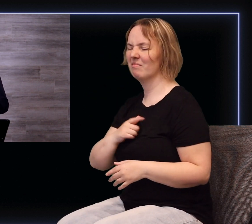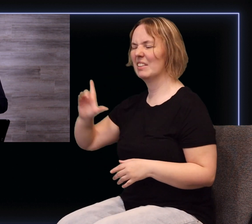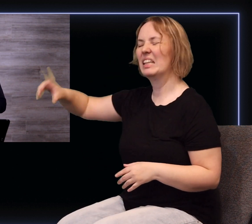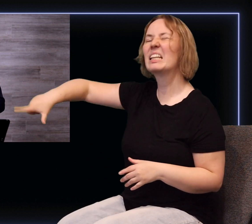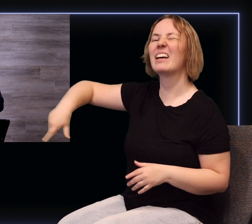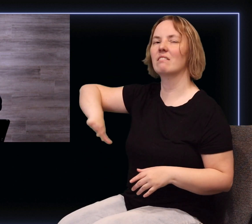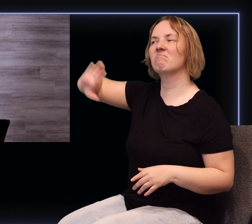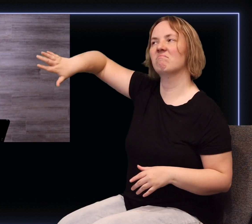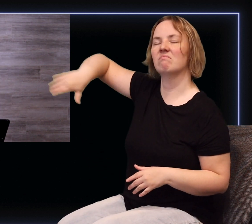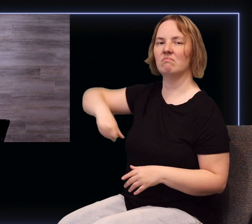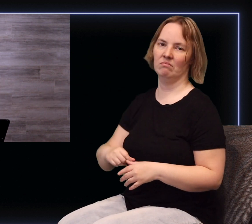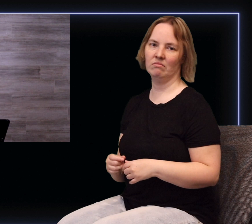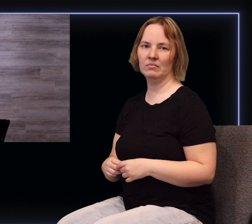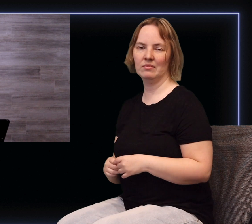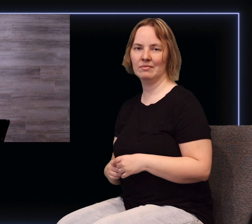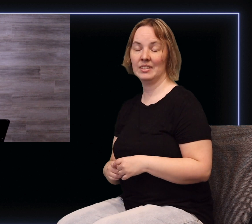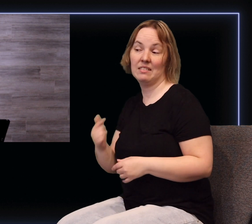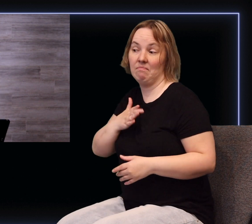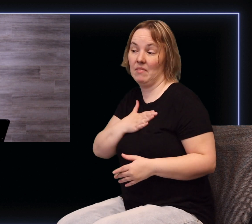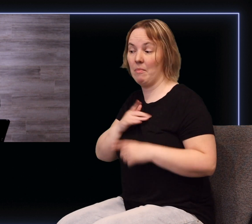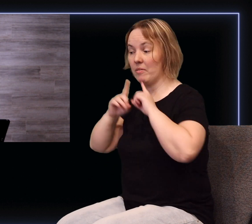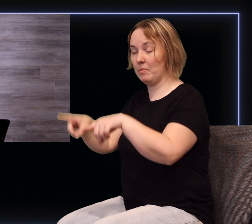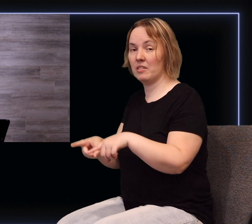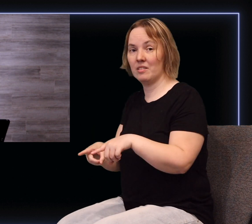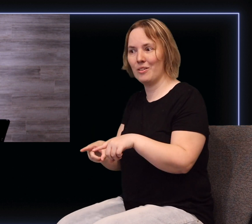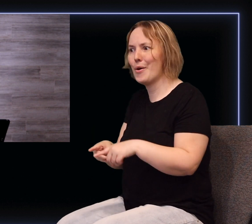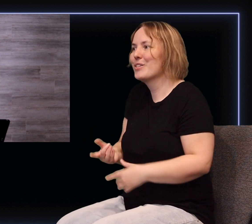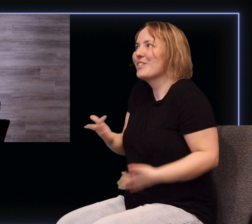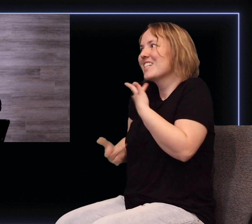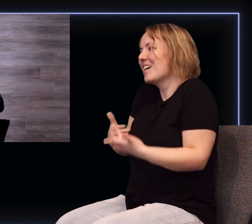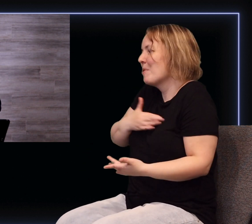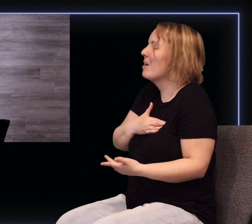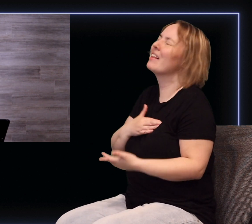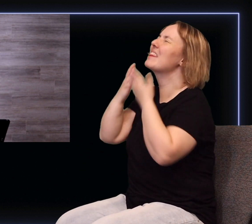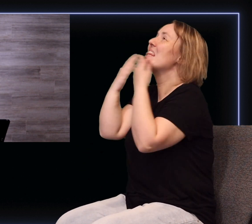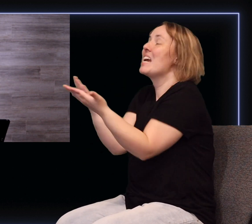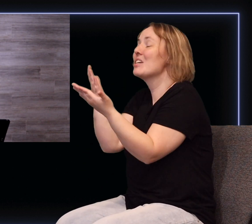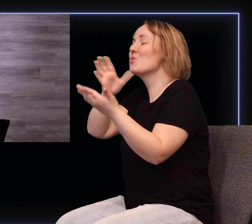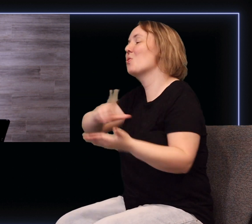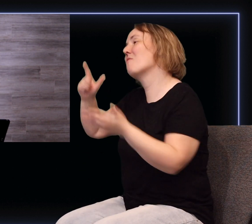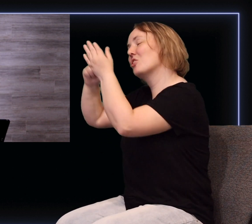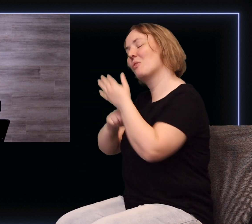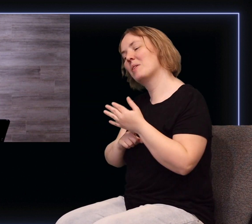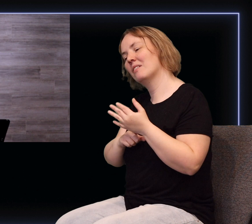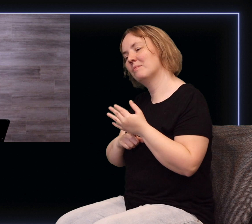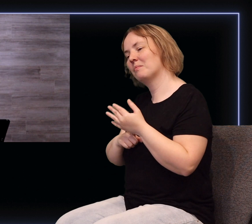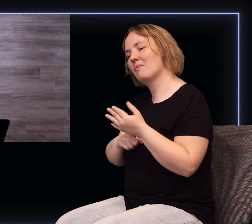Is that my response? Or is there an eagerness in my heart that says, thank you, Lord, for showing me that and I begin to pursue that thing?